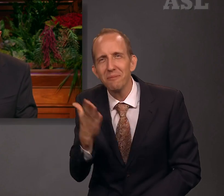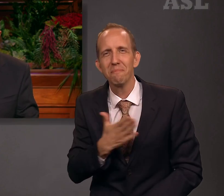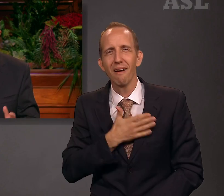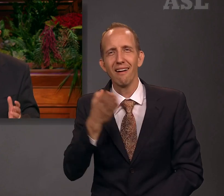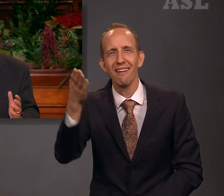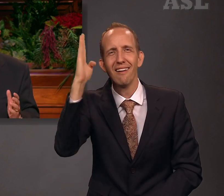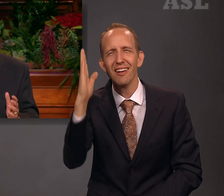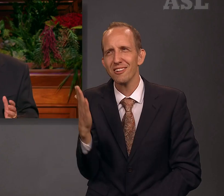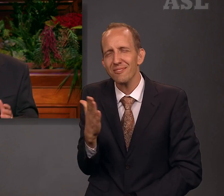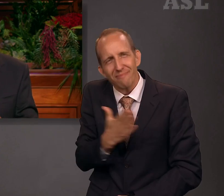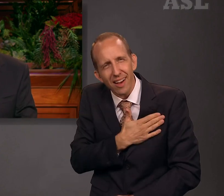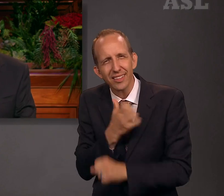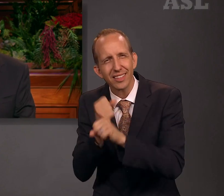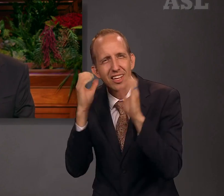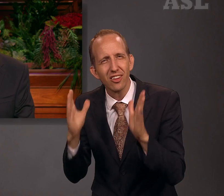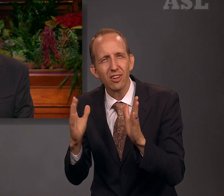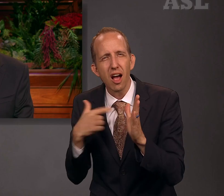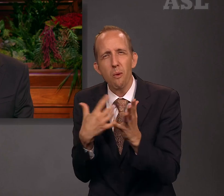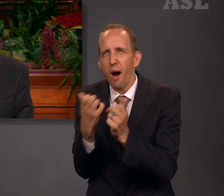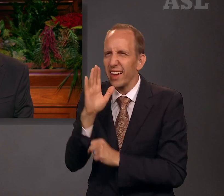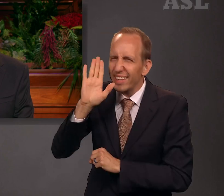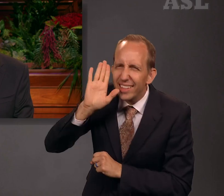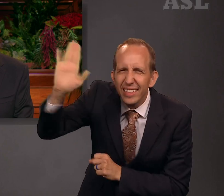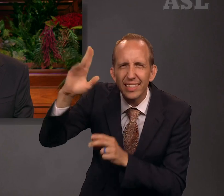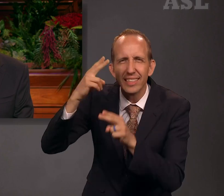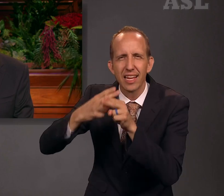it is by His name that I want to be known.